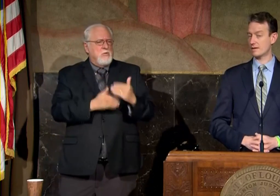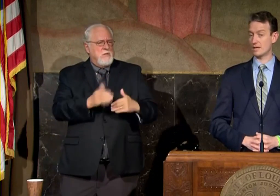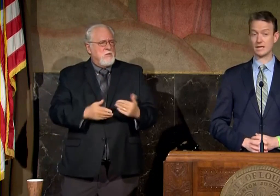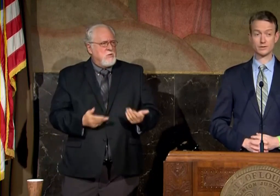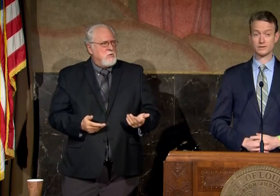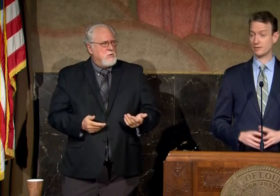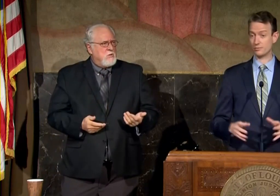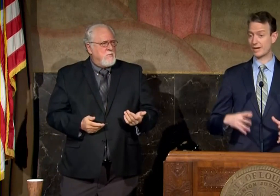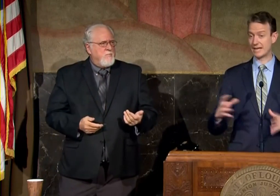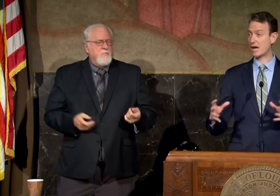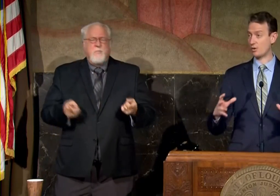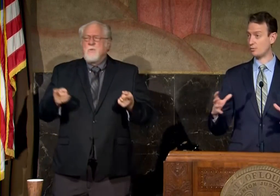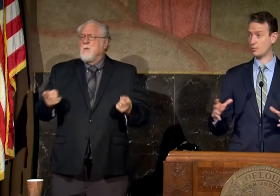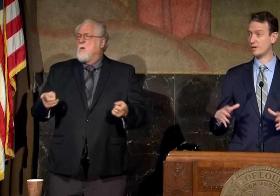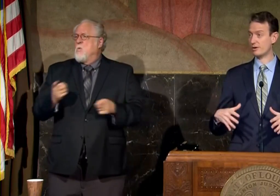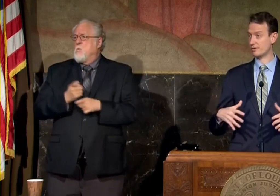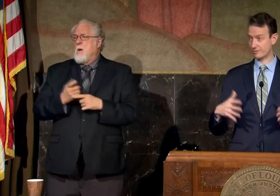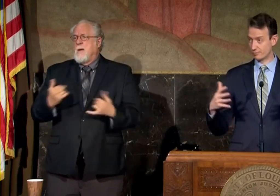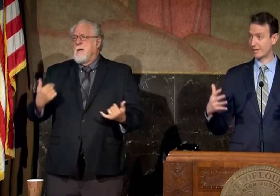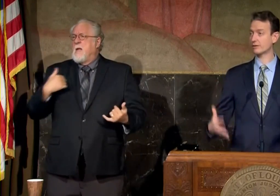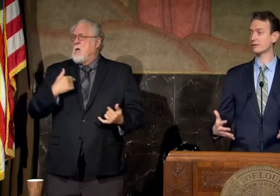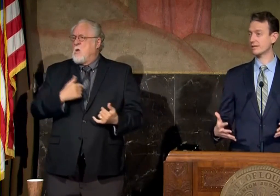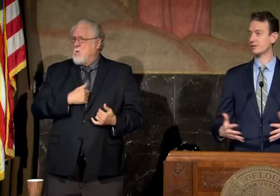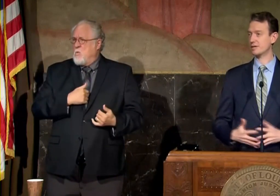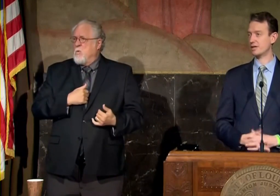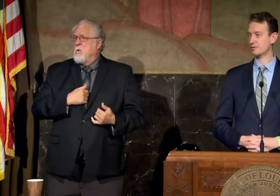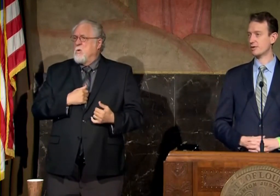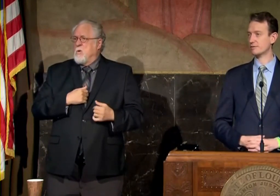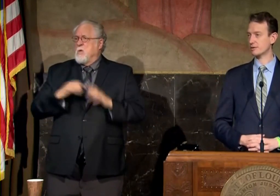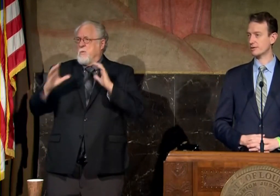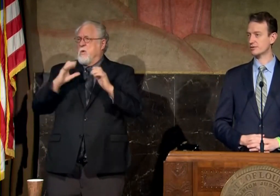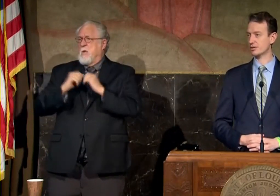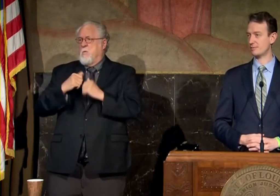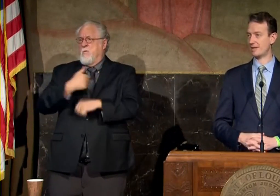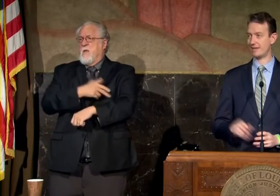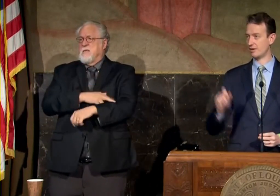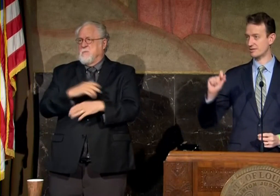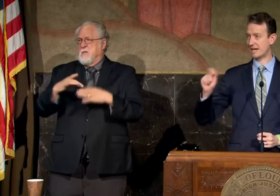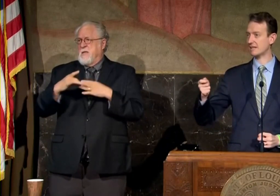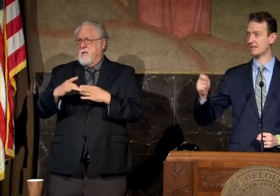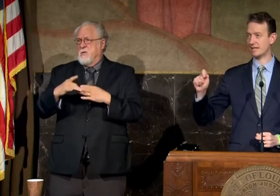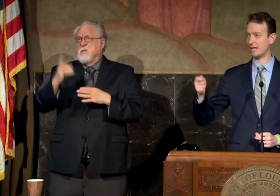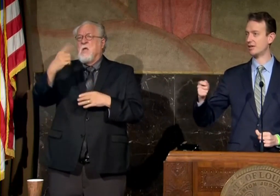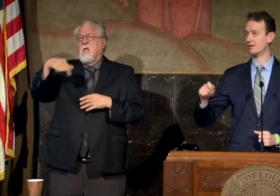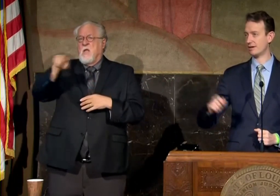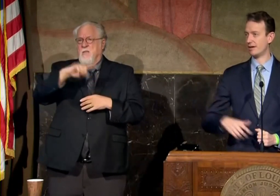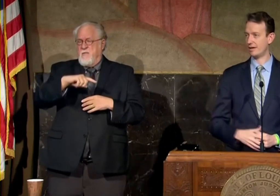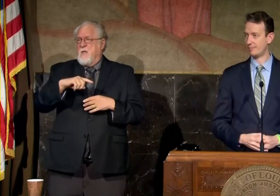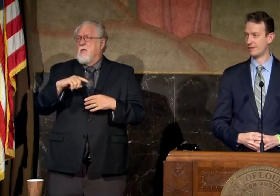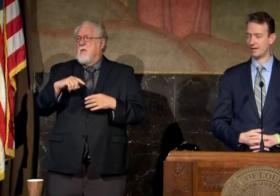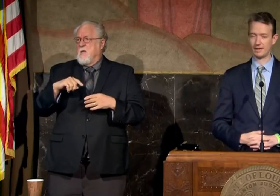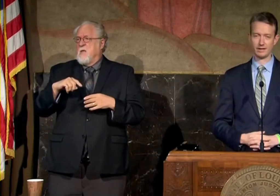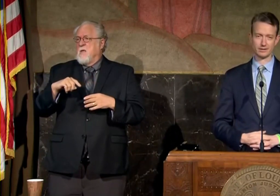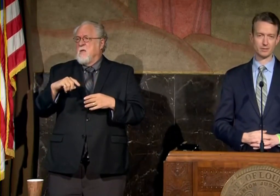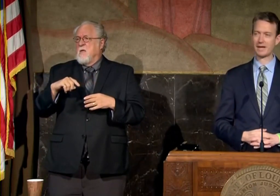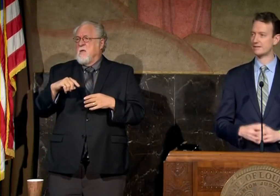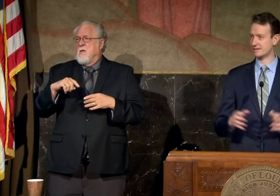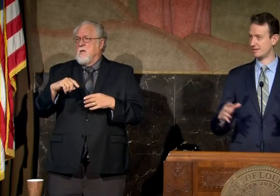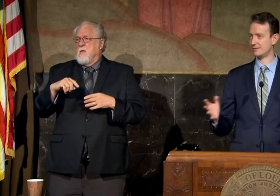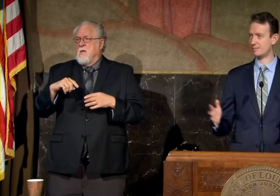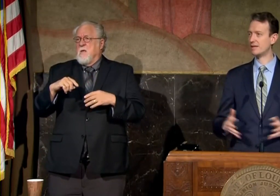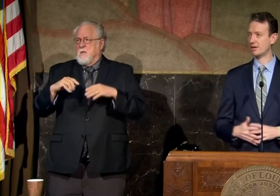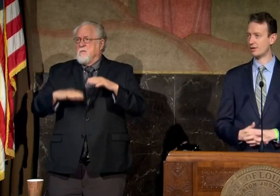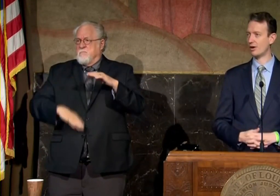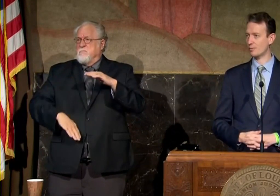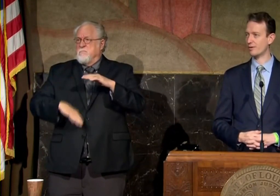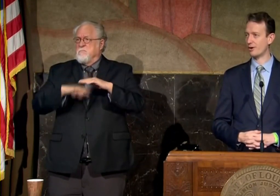yes i'll say right now we are regularly in communication with hospital leadership and they are dialing in um uh capacity